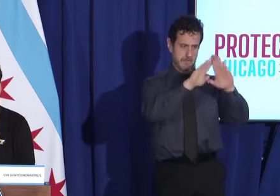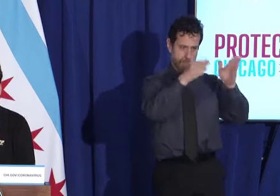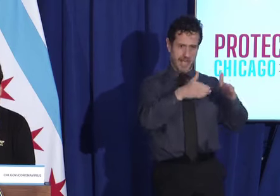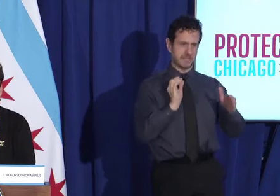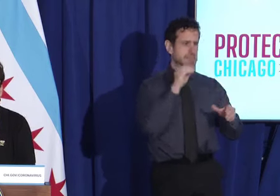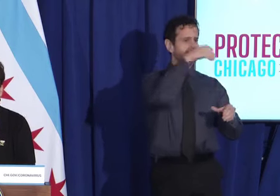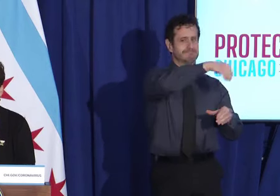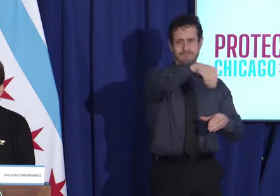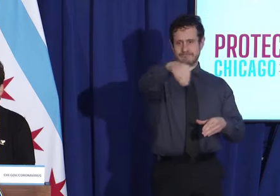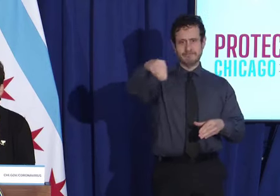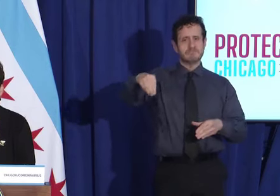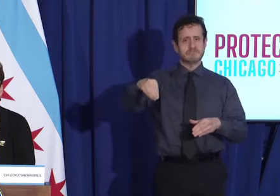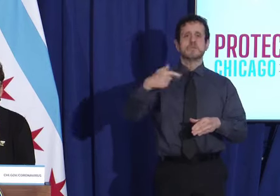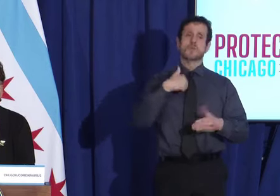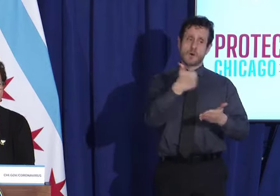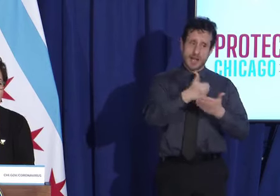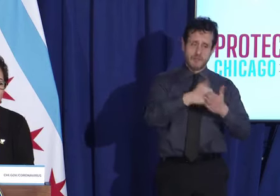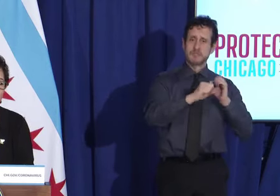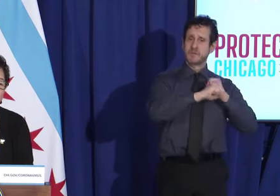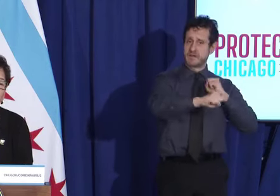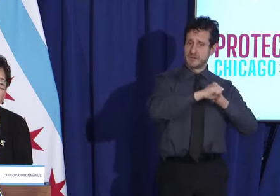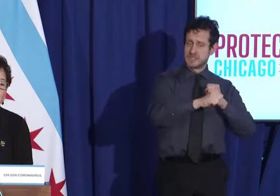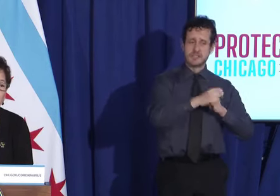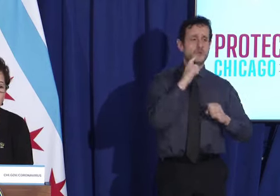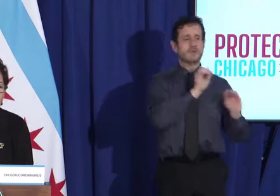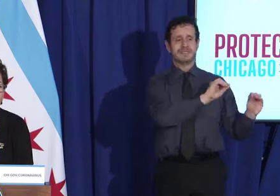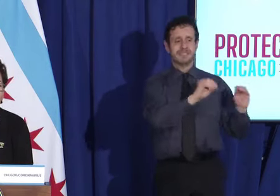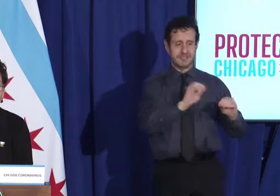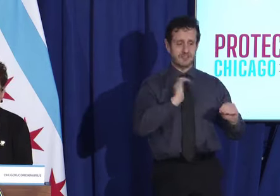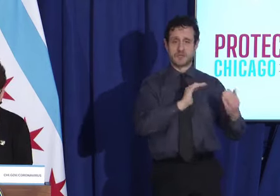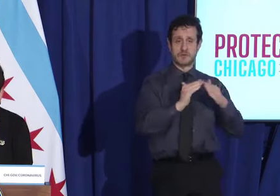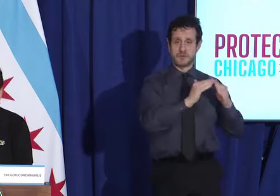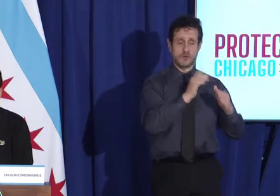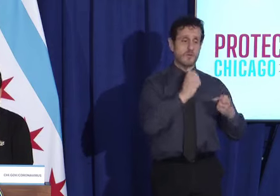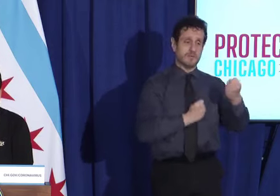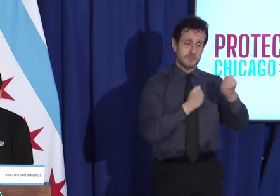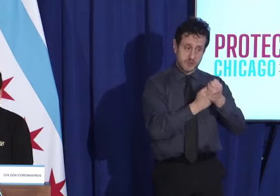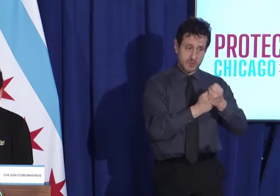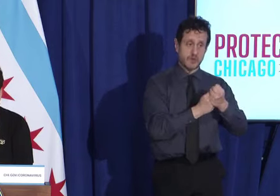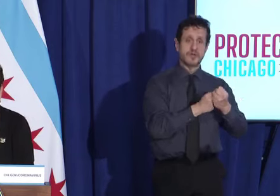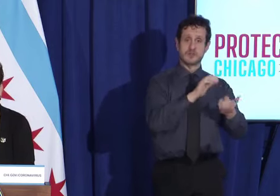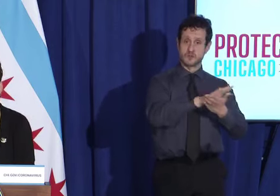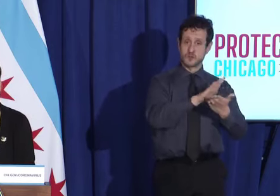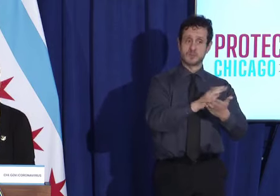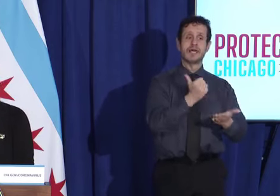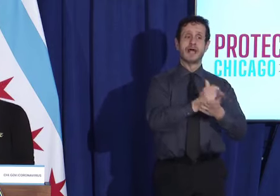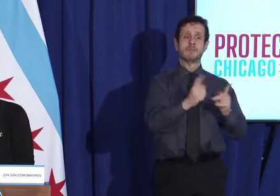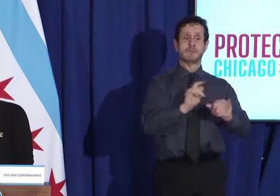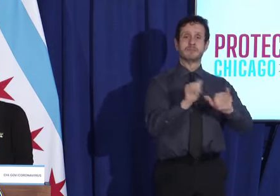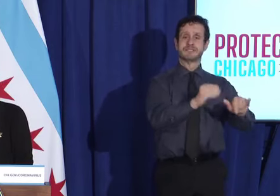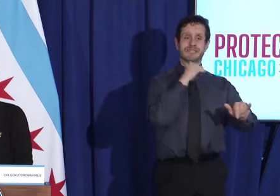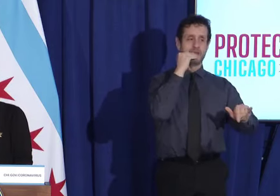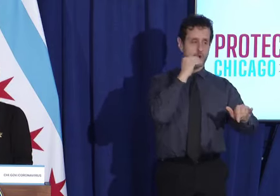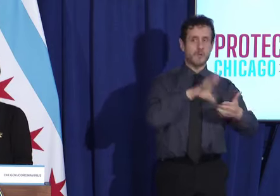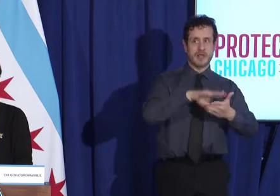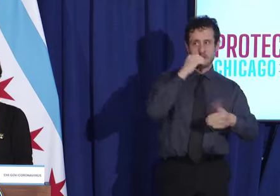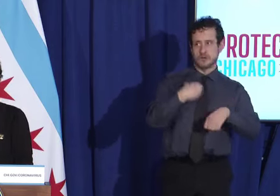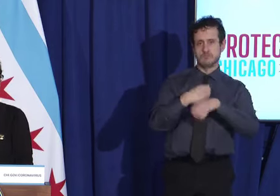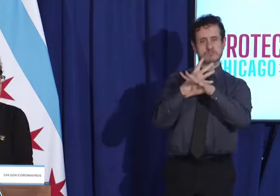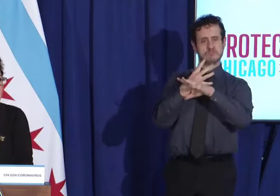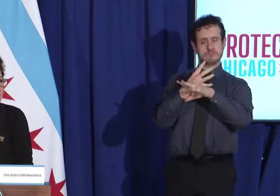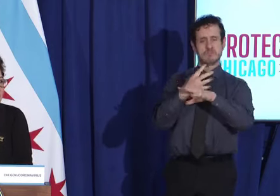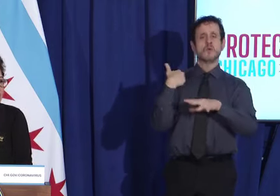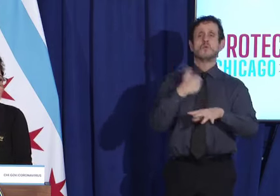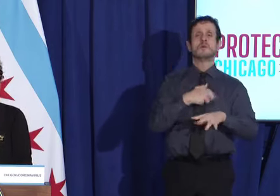have been working in educating the community. We have been supporting schools with virtual learning, talking to our community members.